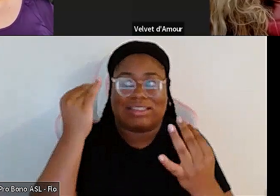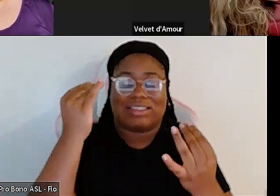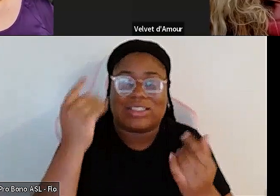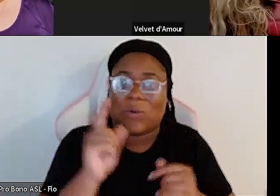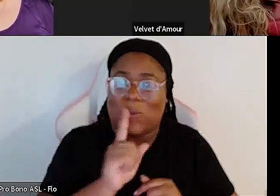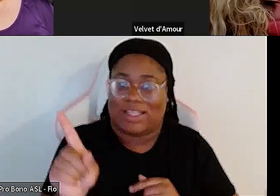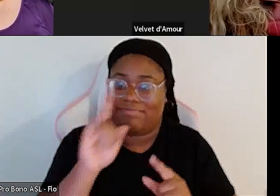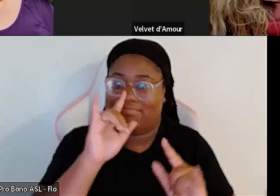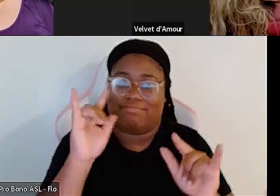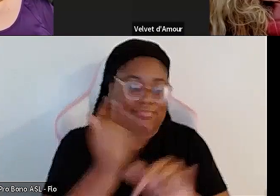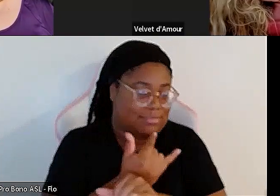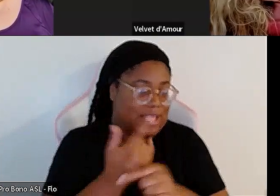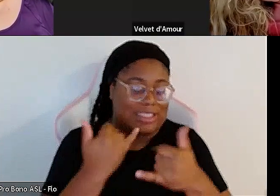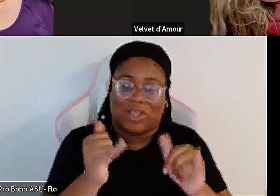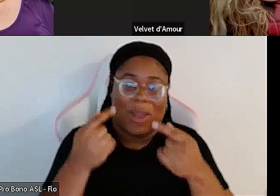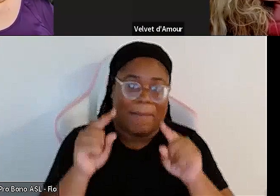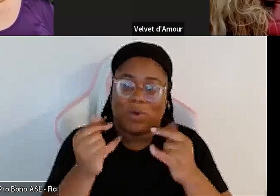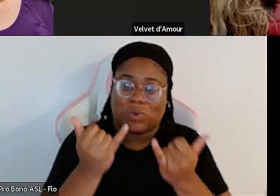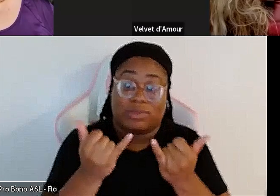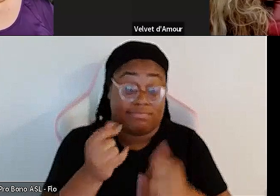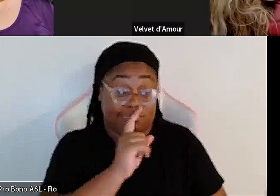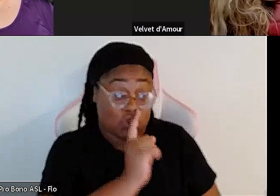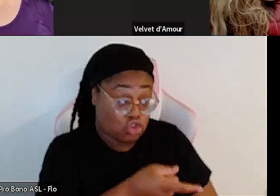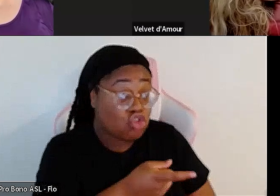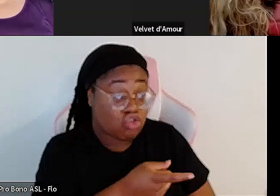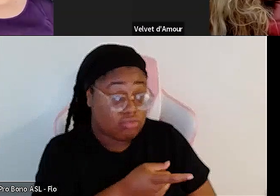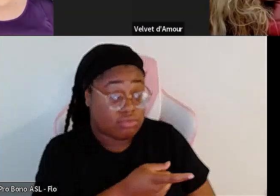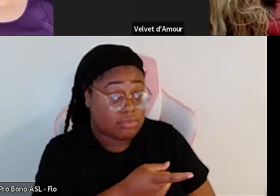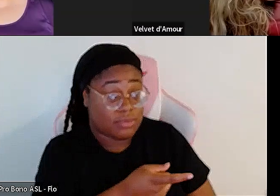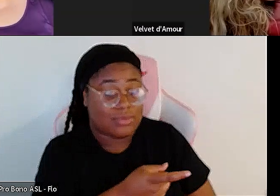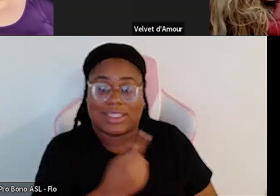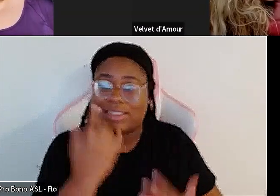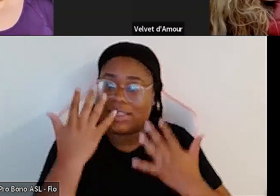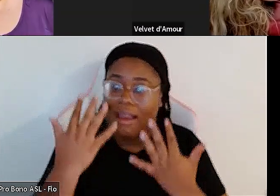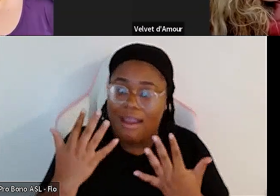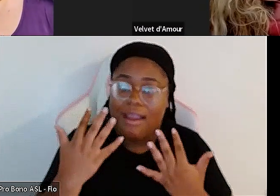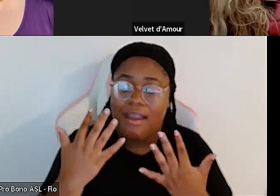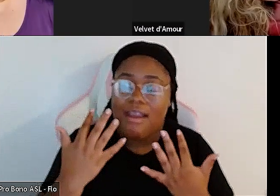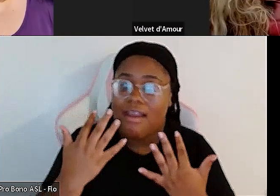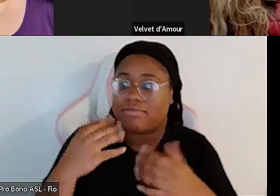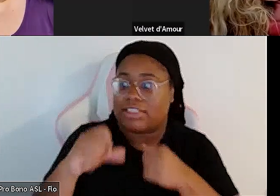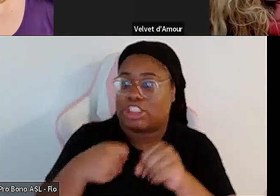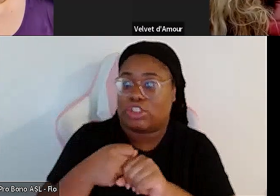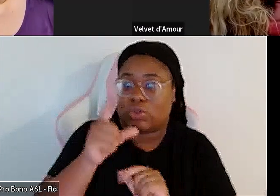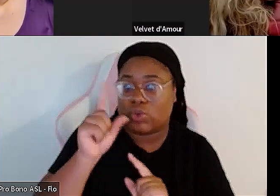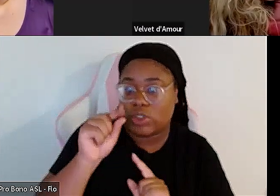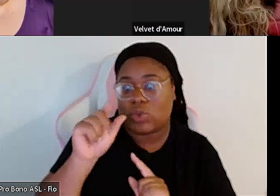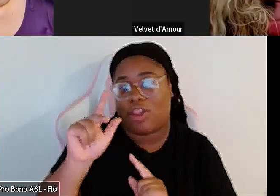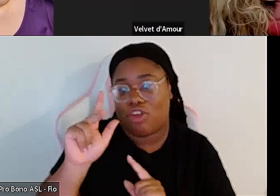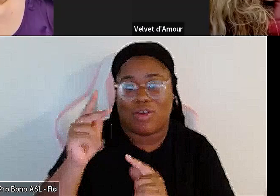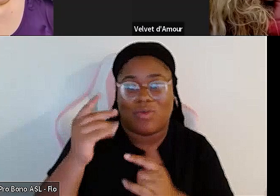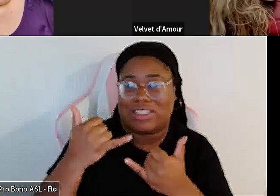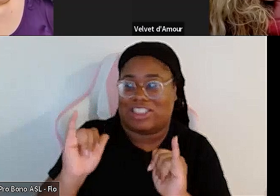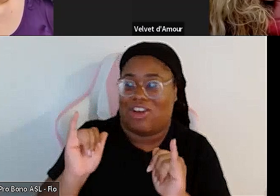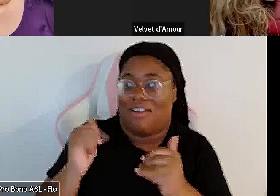it's even still happening today oh for sure I and it's sad to say in the year 2023 we still